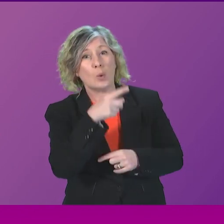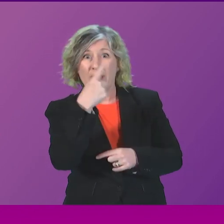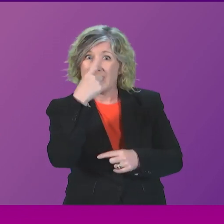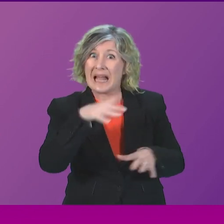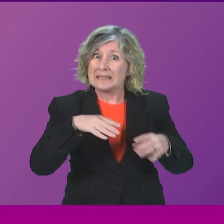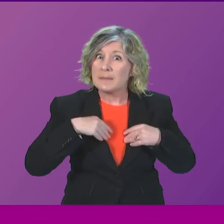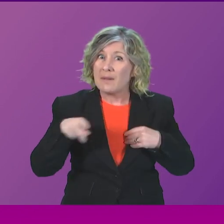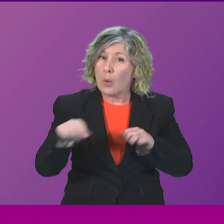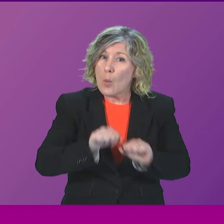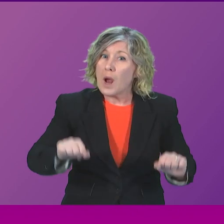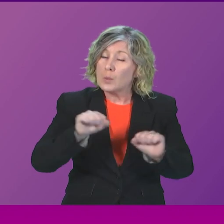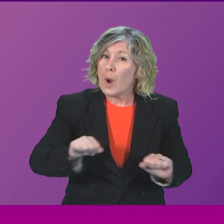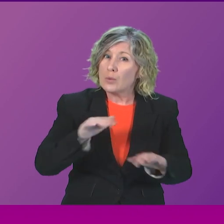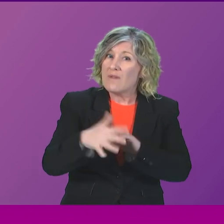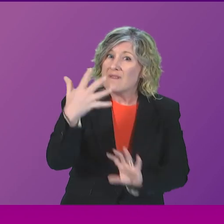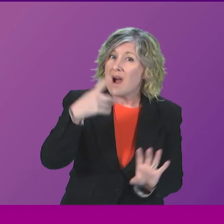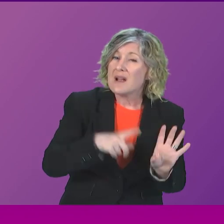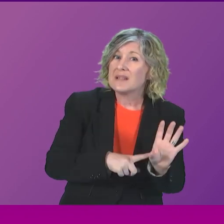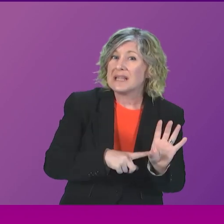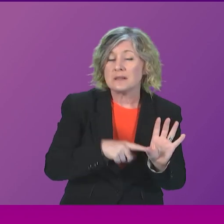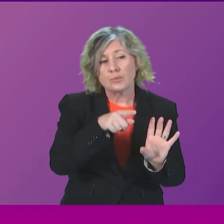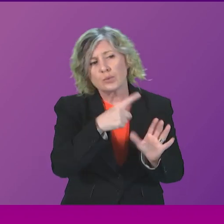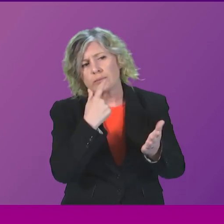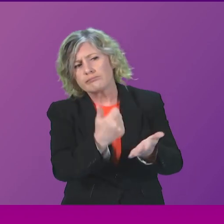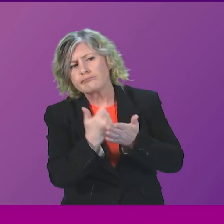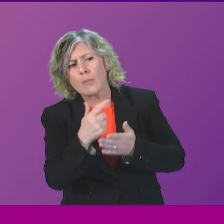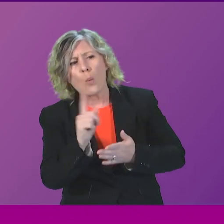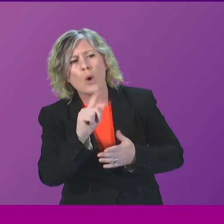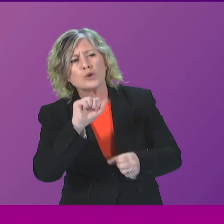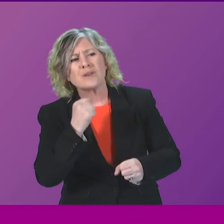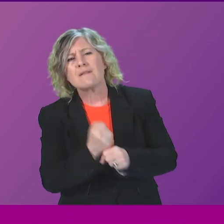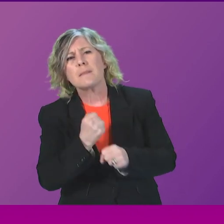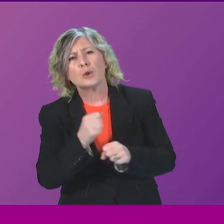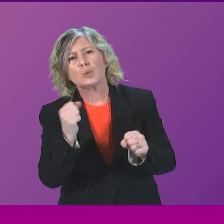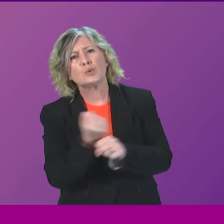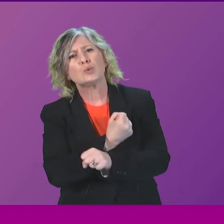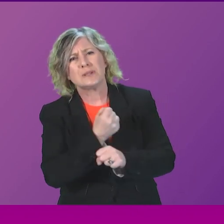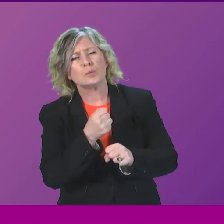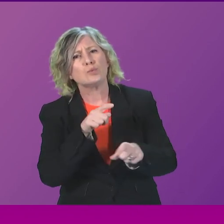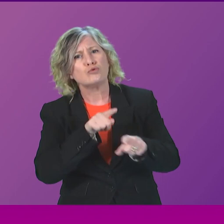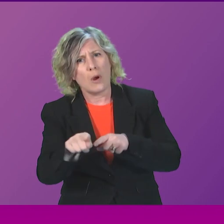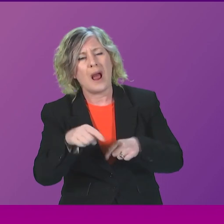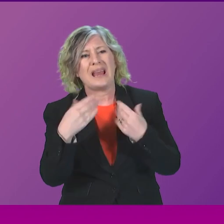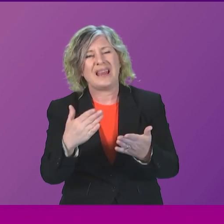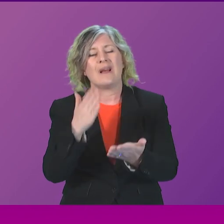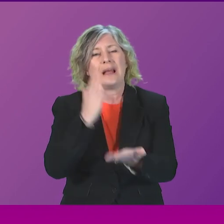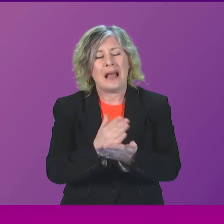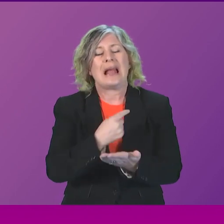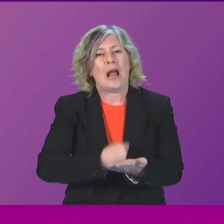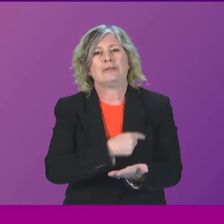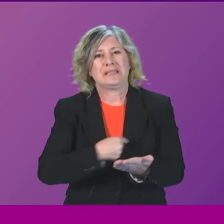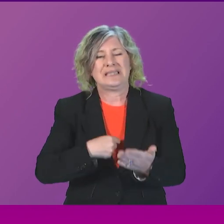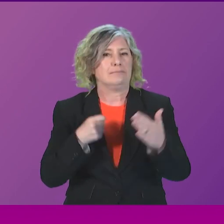acceptable, and can he advise what the Scottish Government are doing to achieve its legal guarantee of 12 weeks